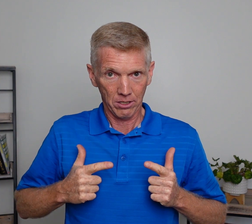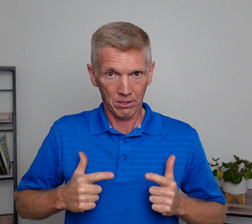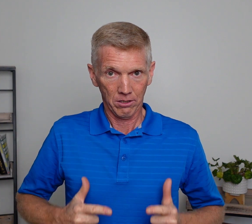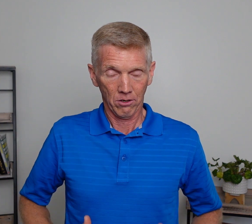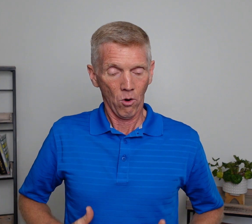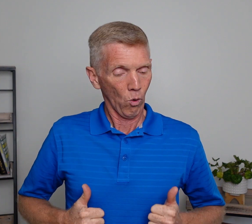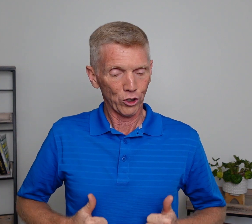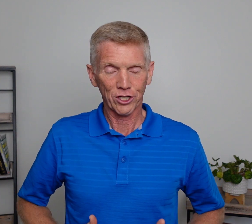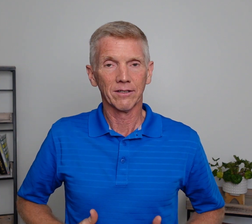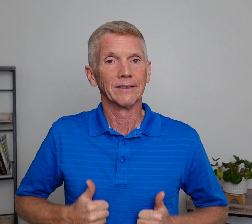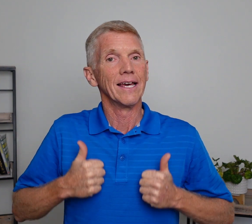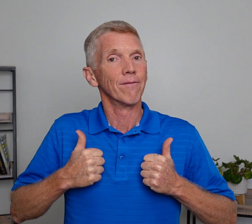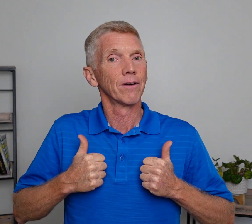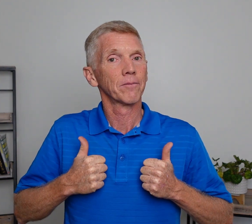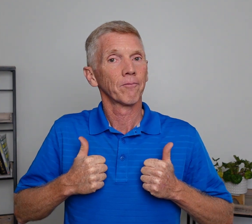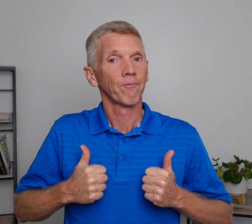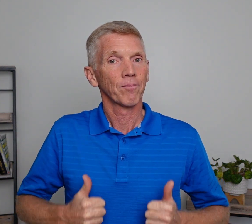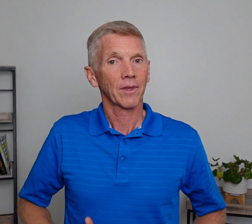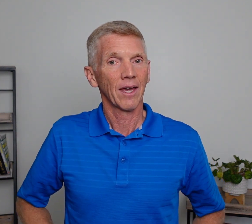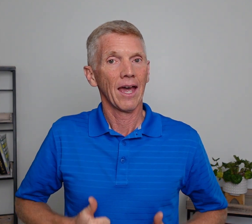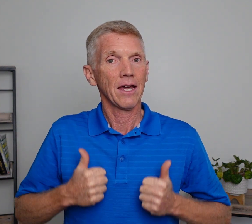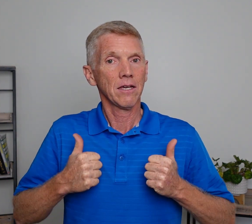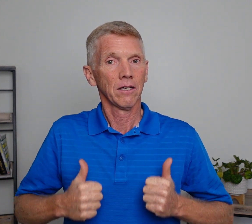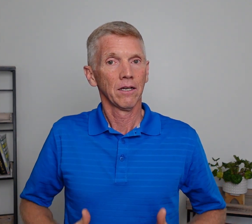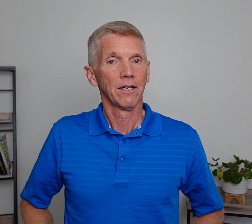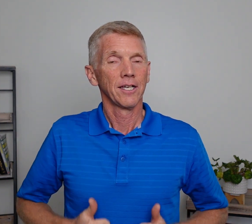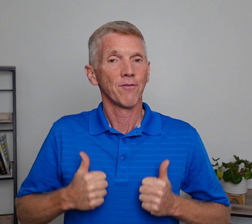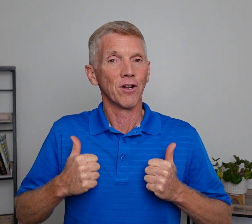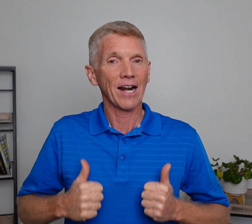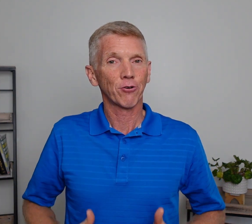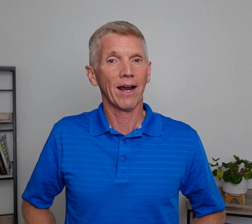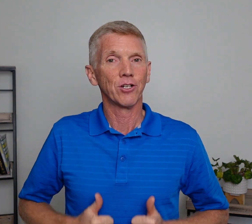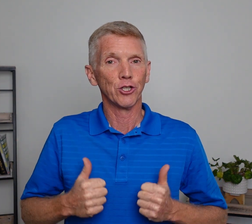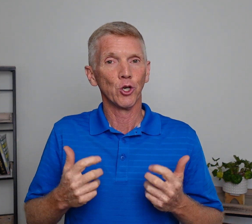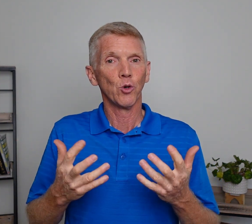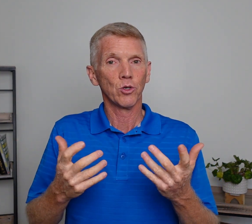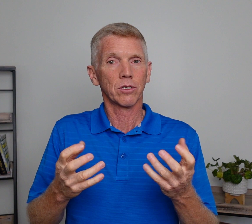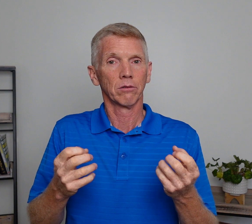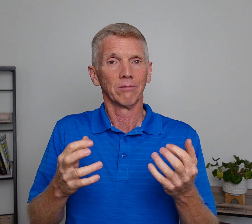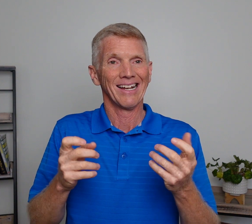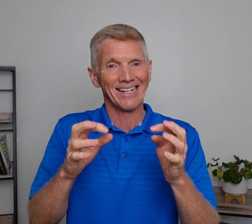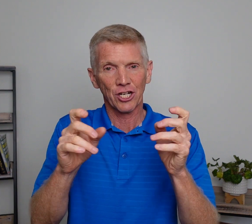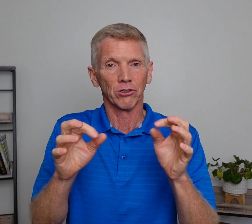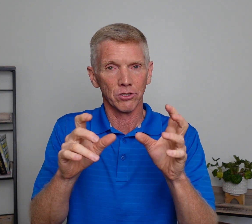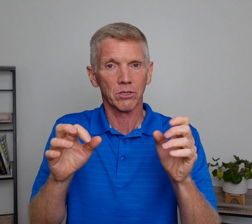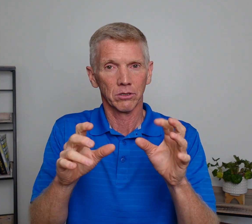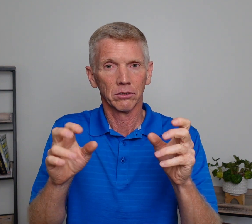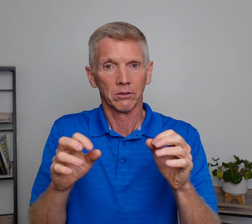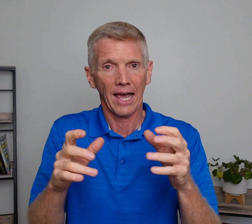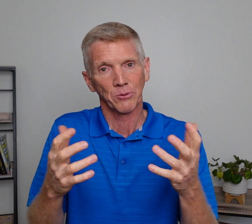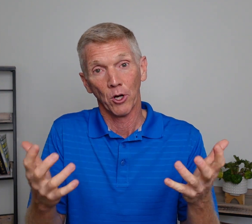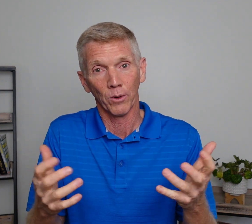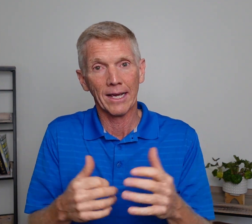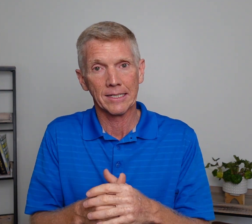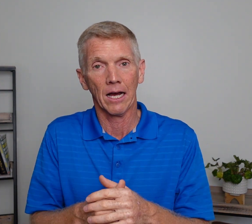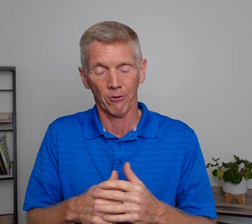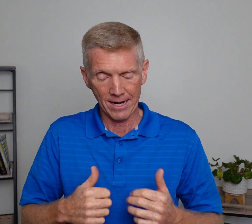L's or just live, okay? If you're not trying to use initials as we don't want ASL, right?